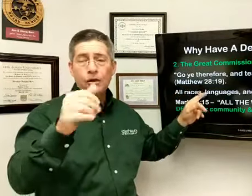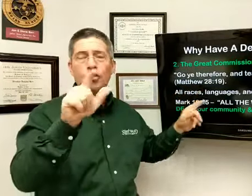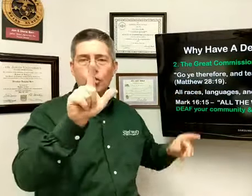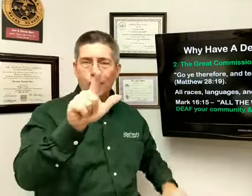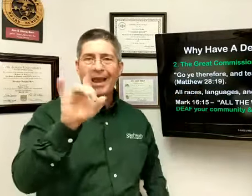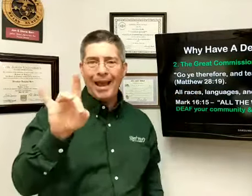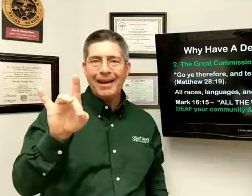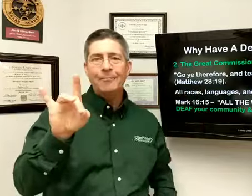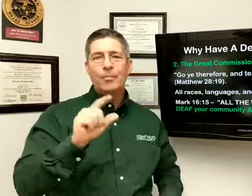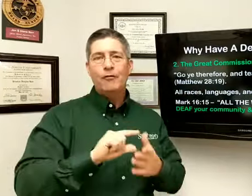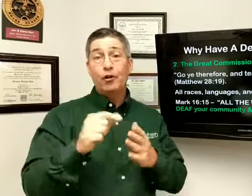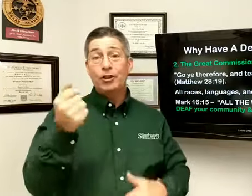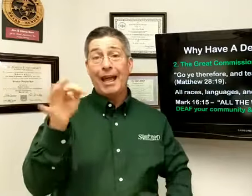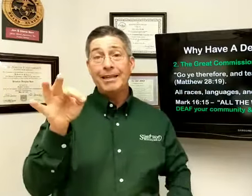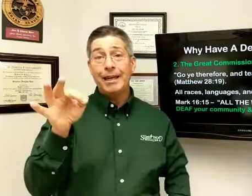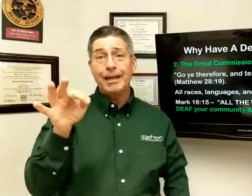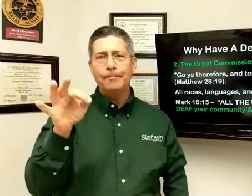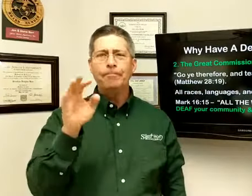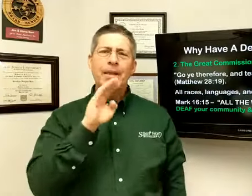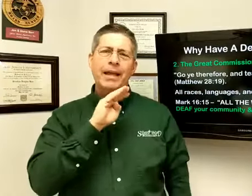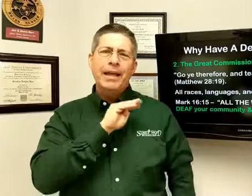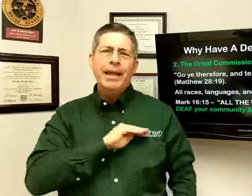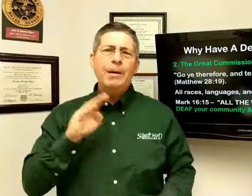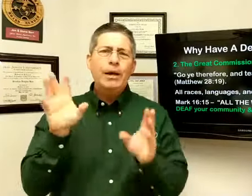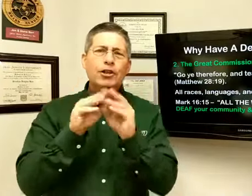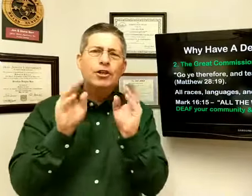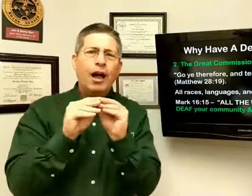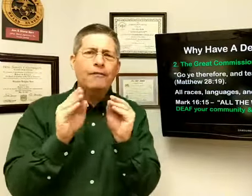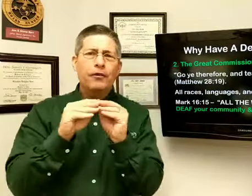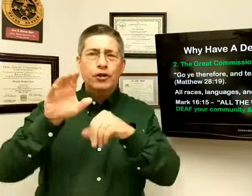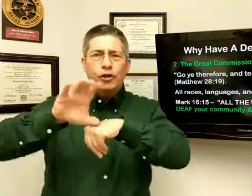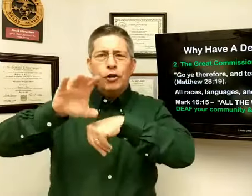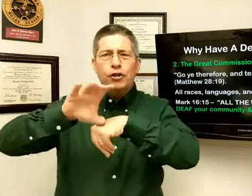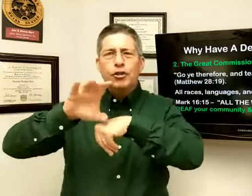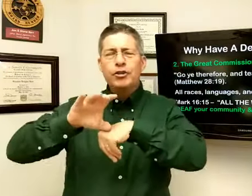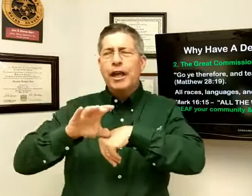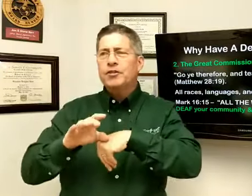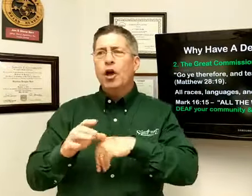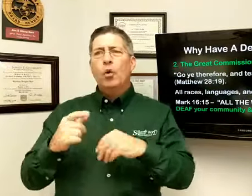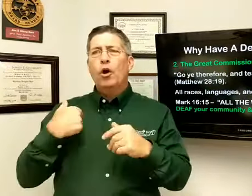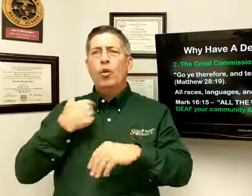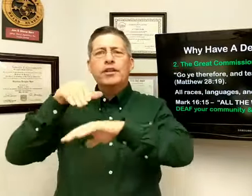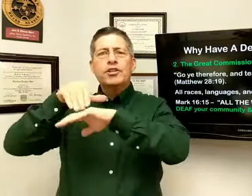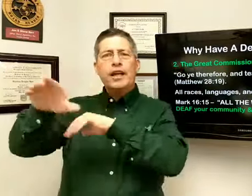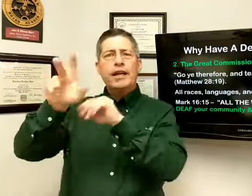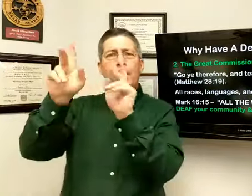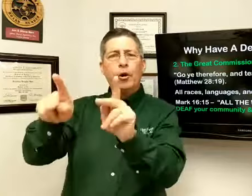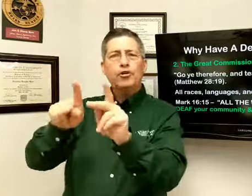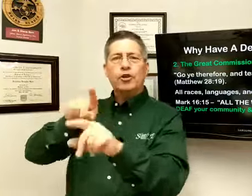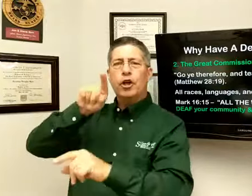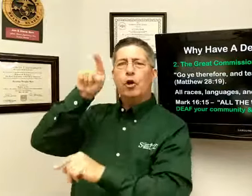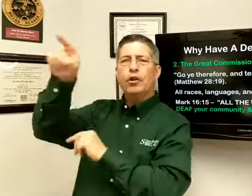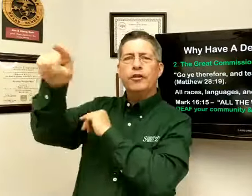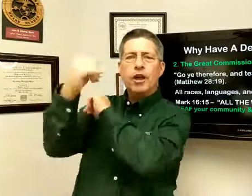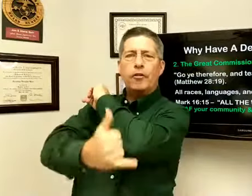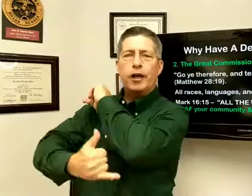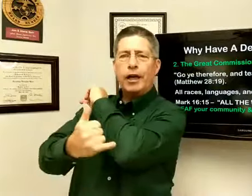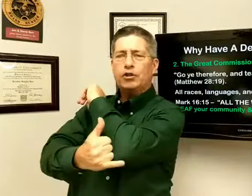verse 19. In a mission conference, the church says, we're going to send a person to go to this other country.